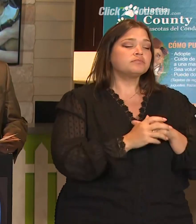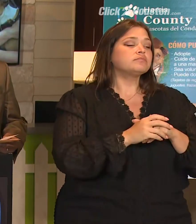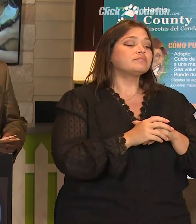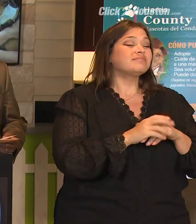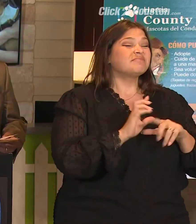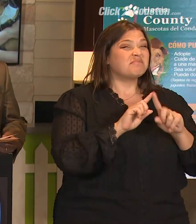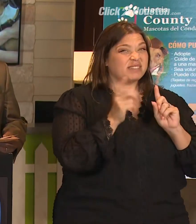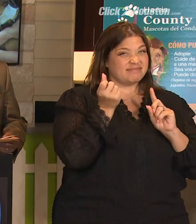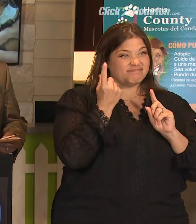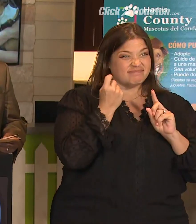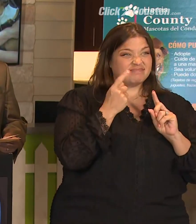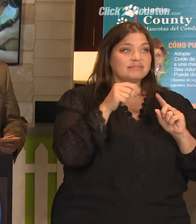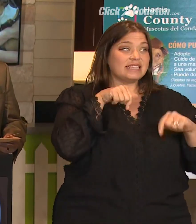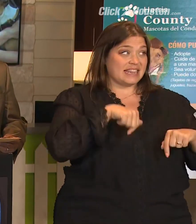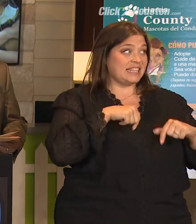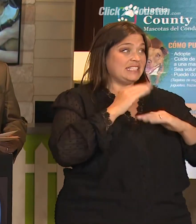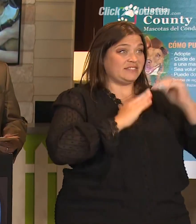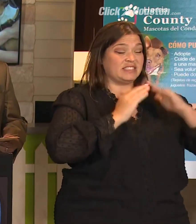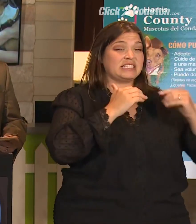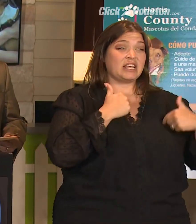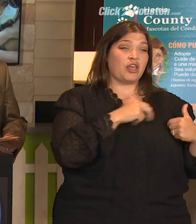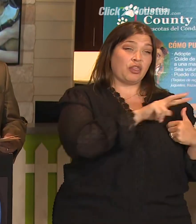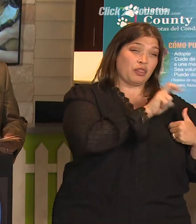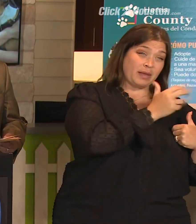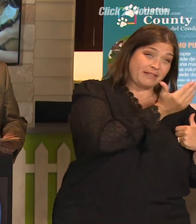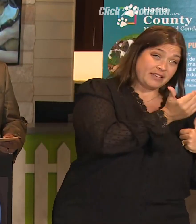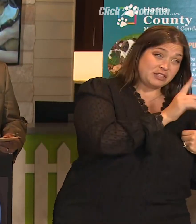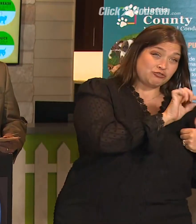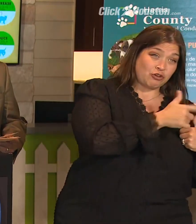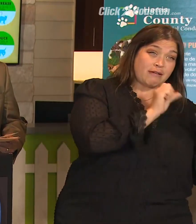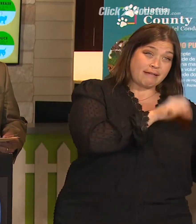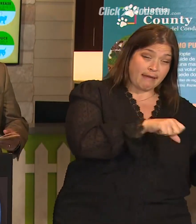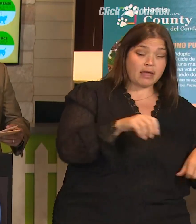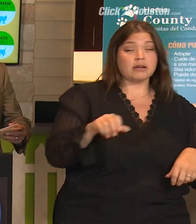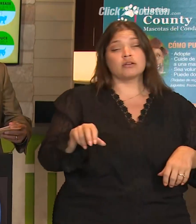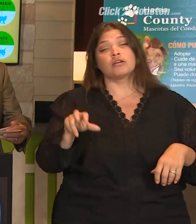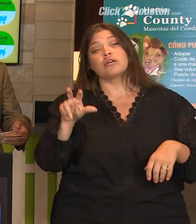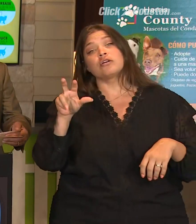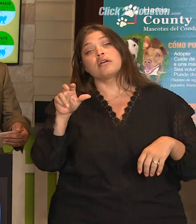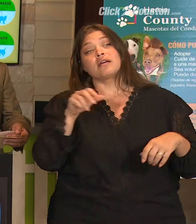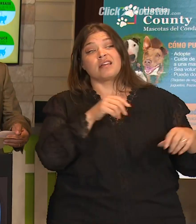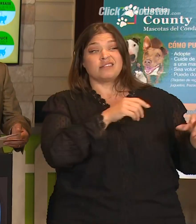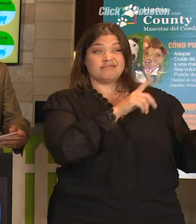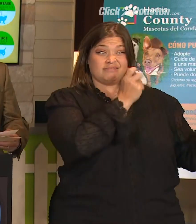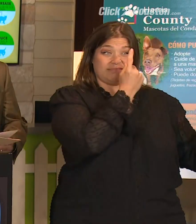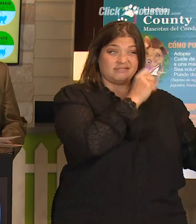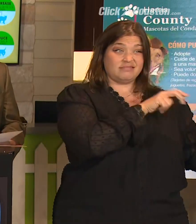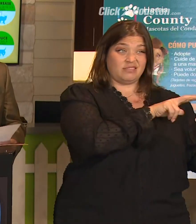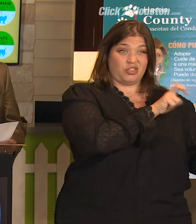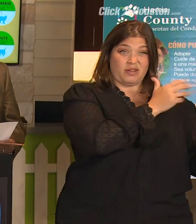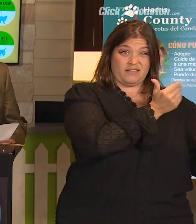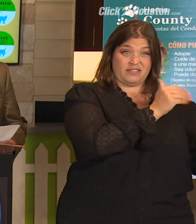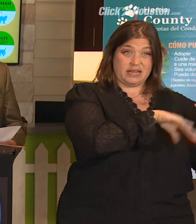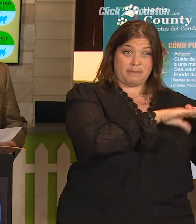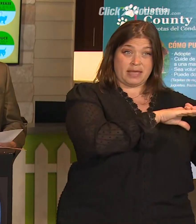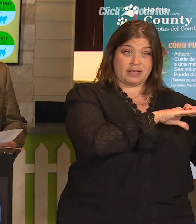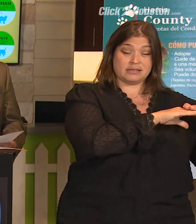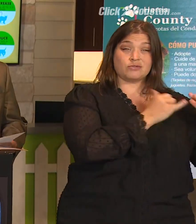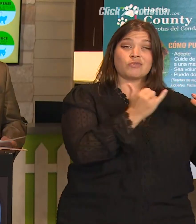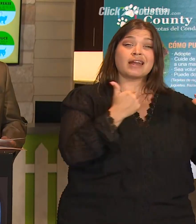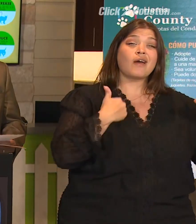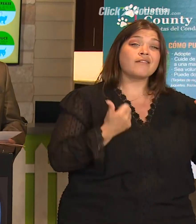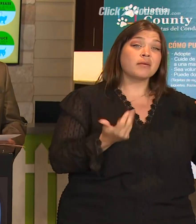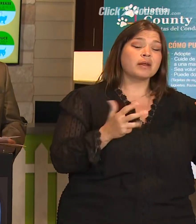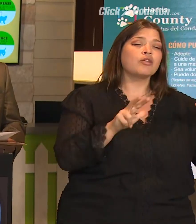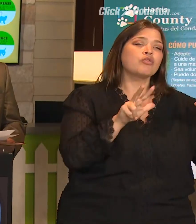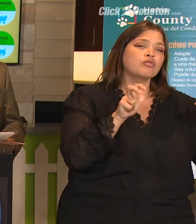now, even though this facility is built for 315 dogs, it has 334 dogs. In